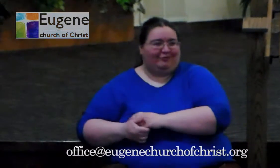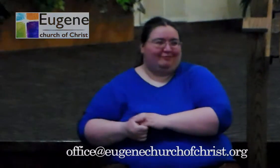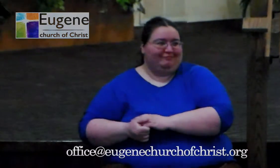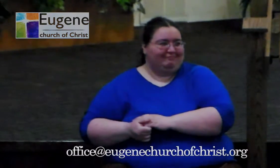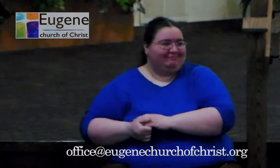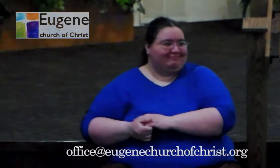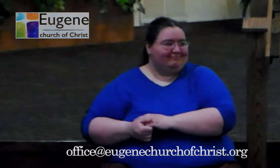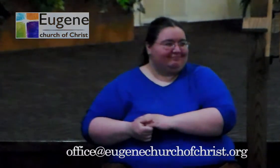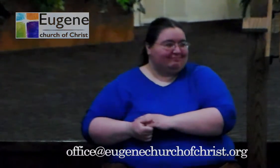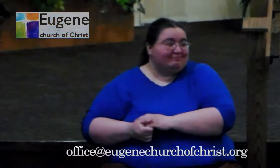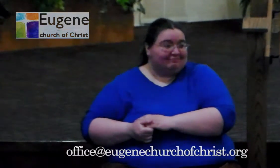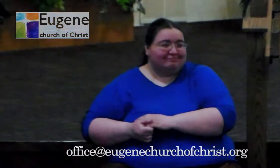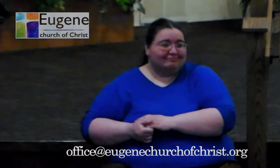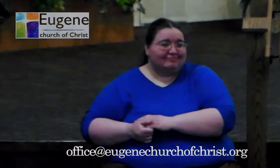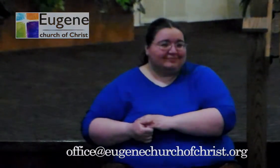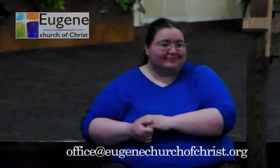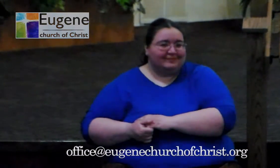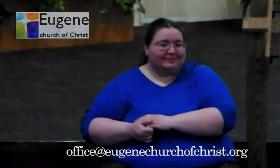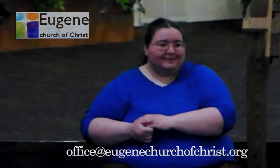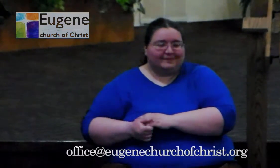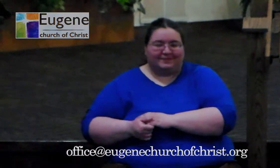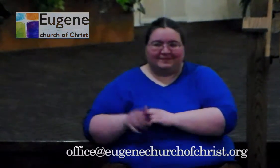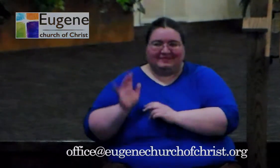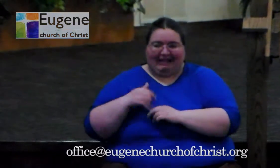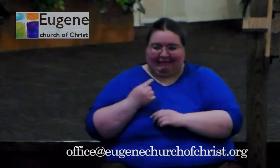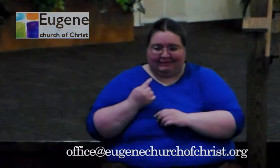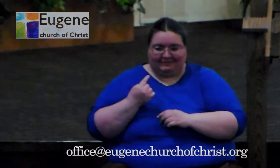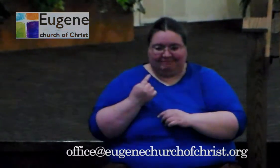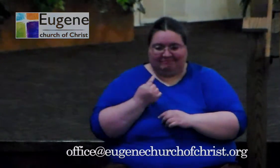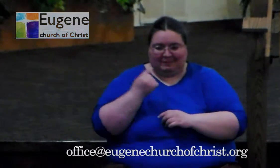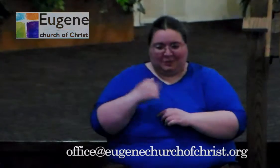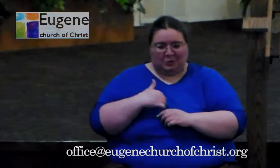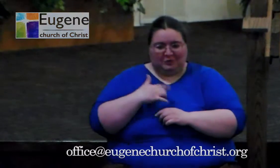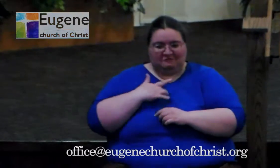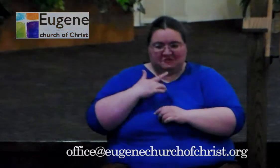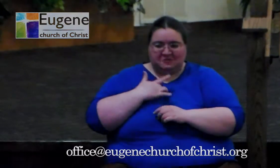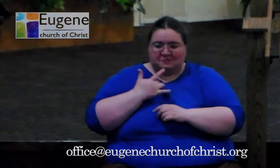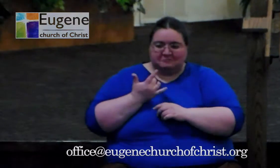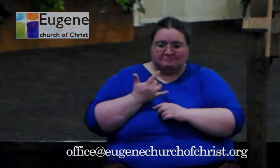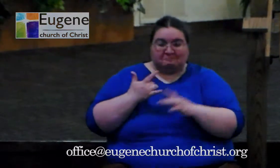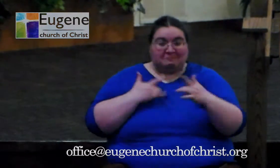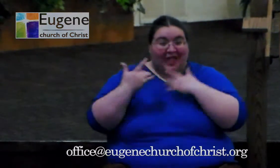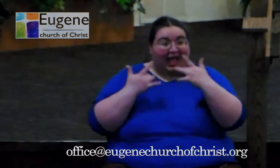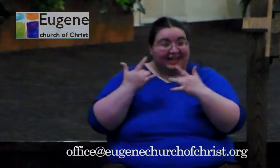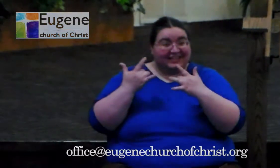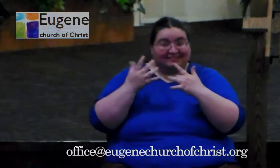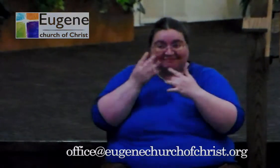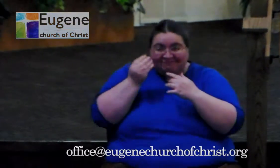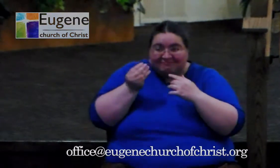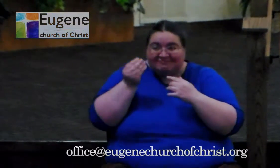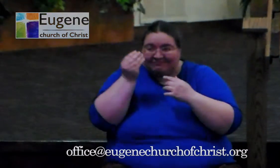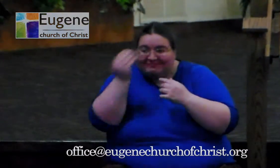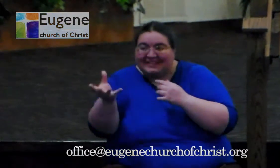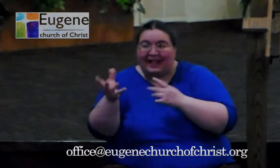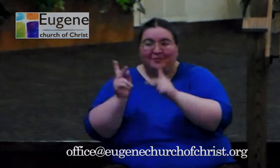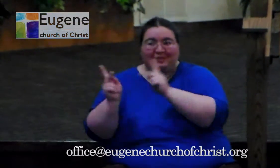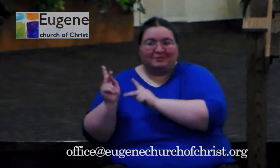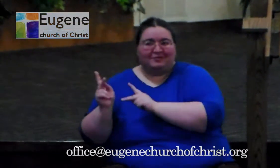And it is just right there on the edge for all of us. It is... Beth talks to me about her